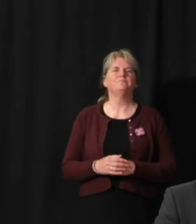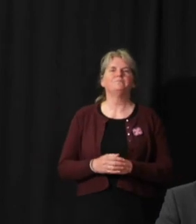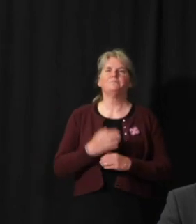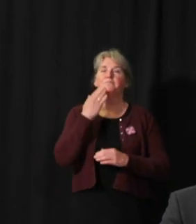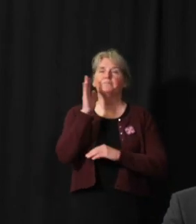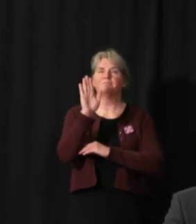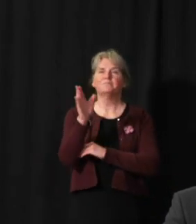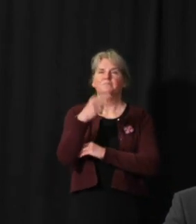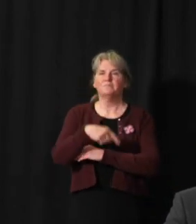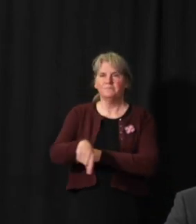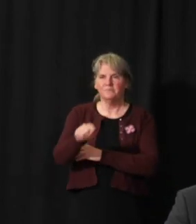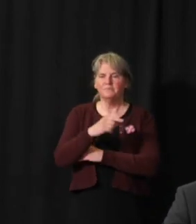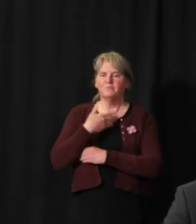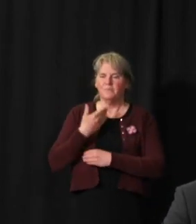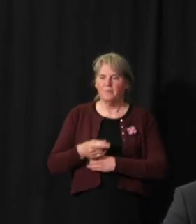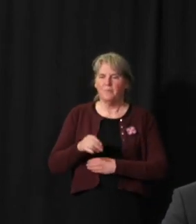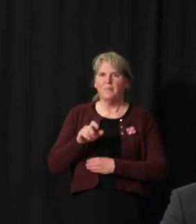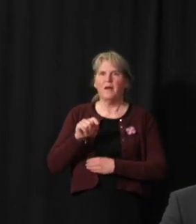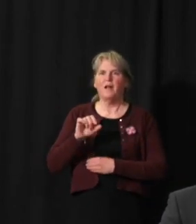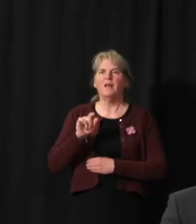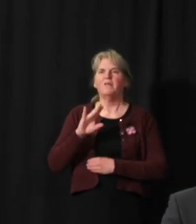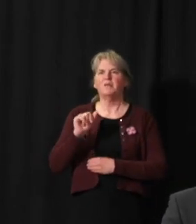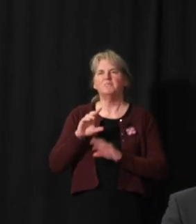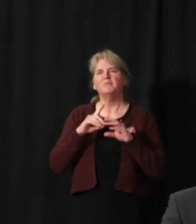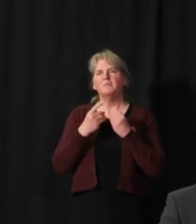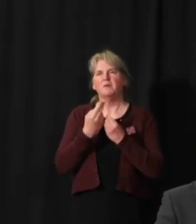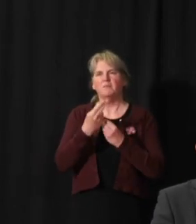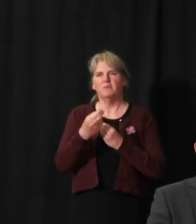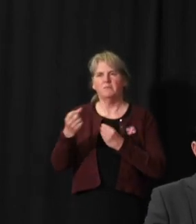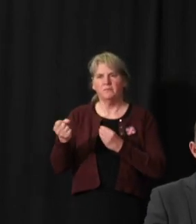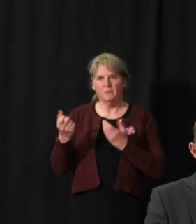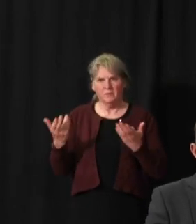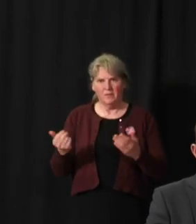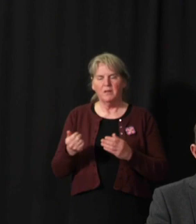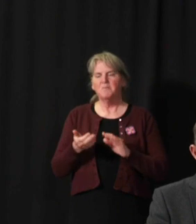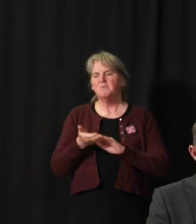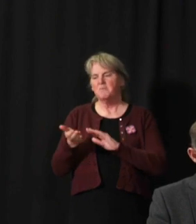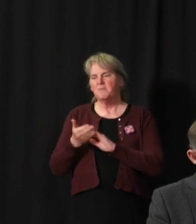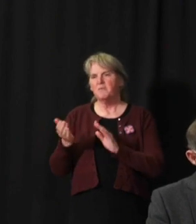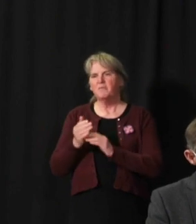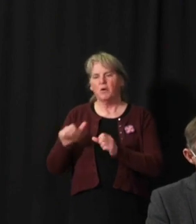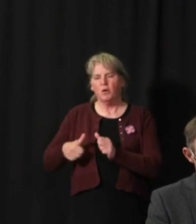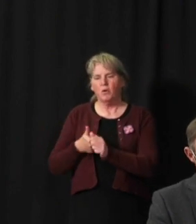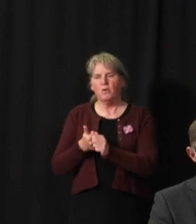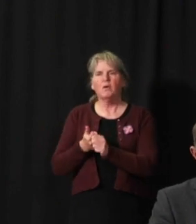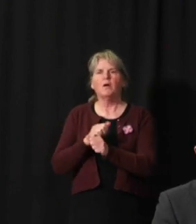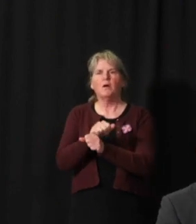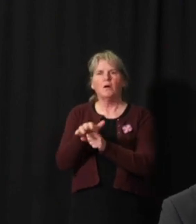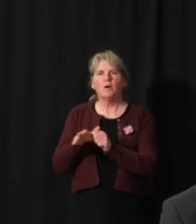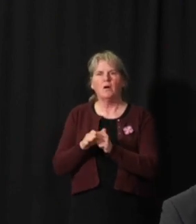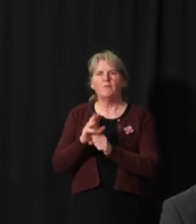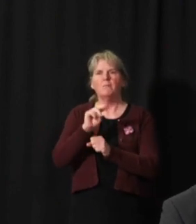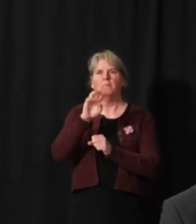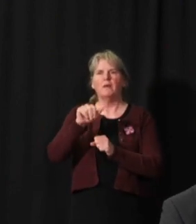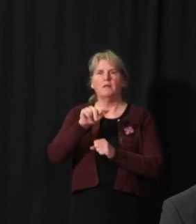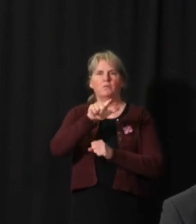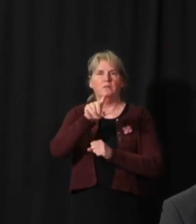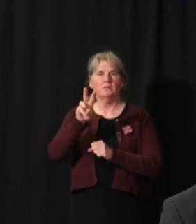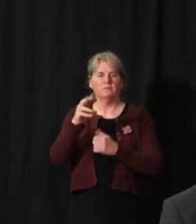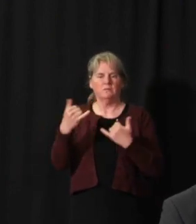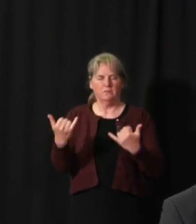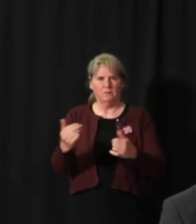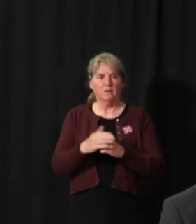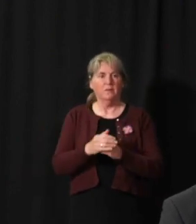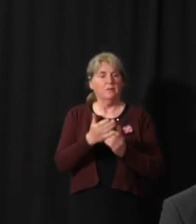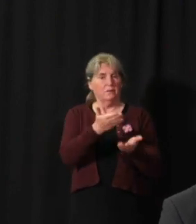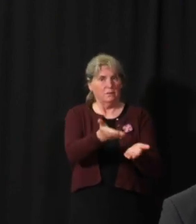Good afternoon, I'm Pat Living with the Department of Health and Social Services and moderator for the COVID update for Tuesday, May 26th. Today,